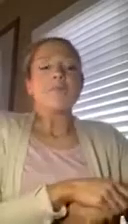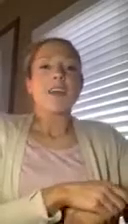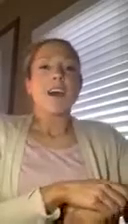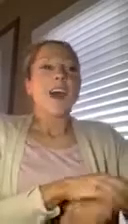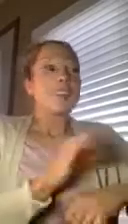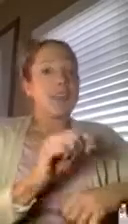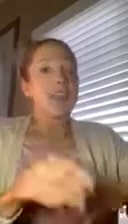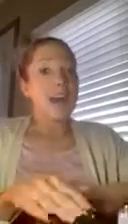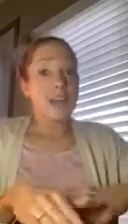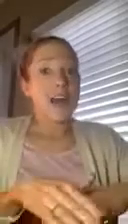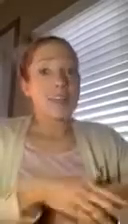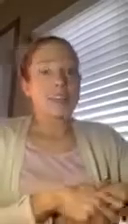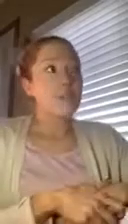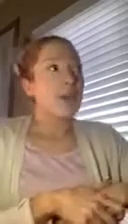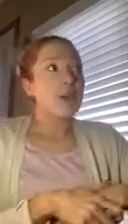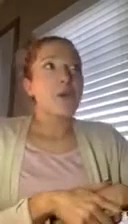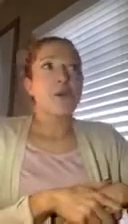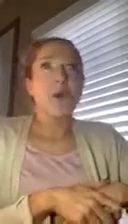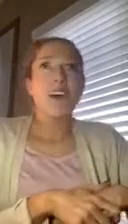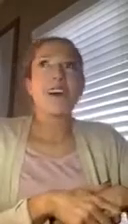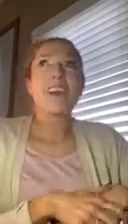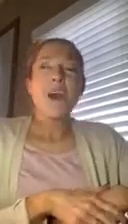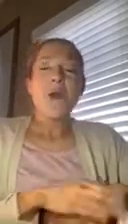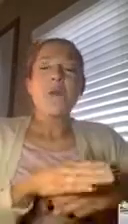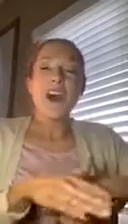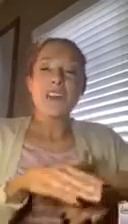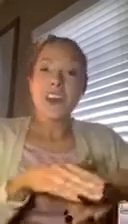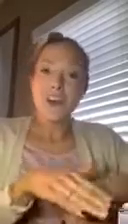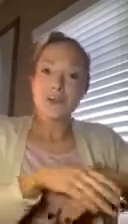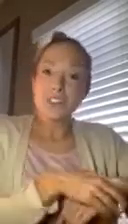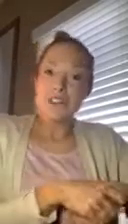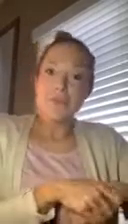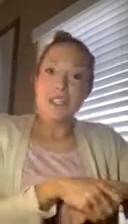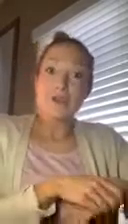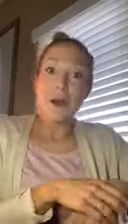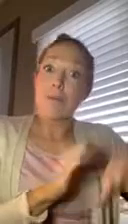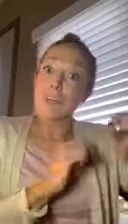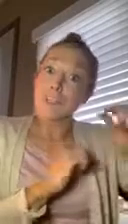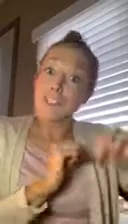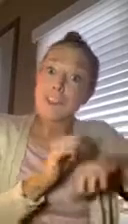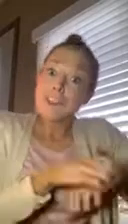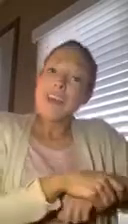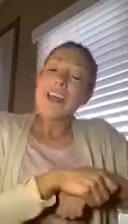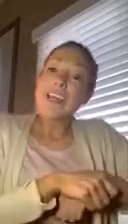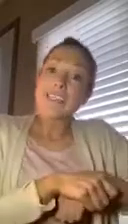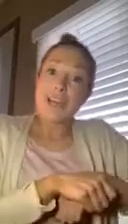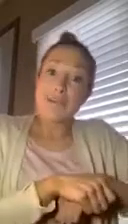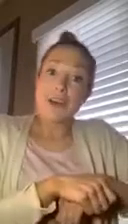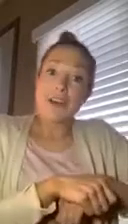I start kind of laughing. So I'm like, why the hell would somebody drop a bracelet inside my cup?